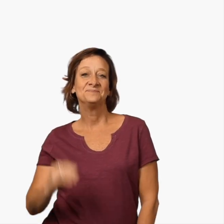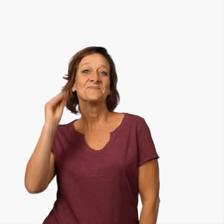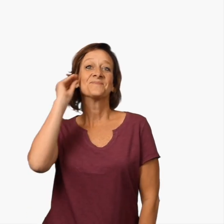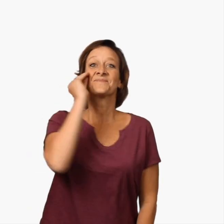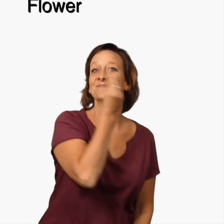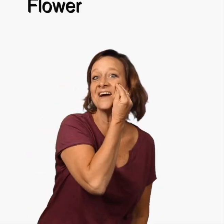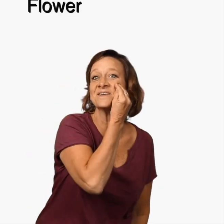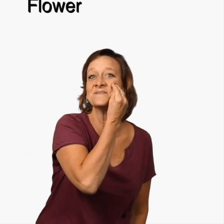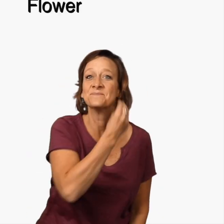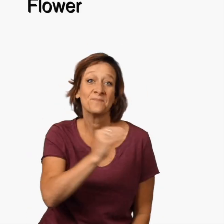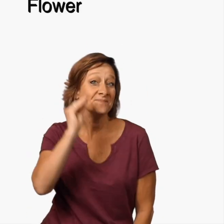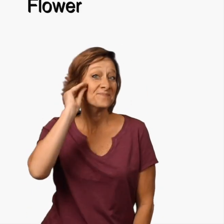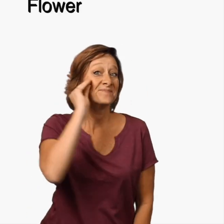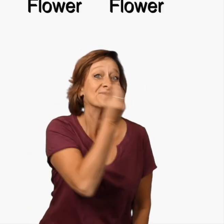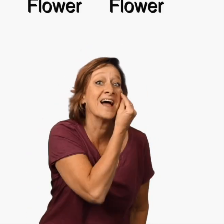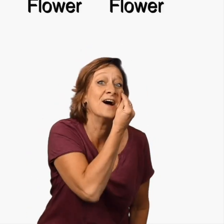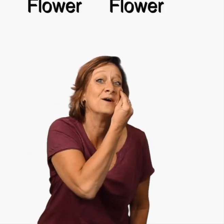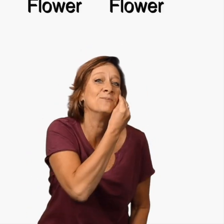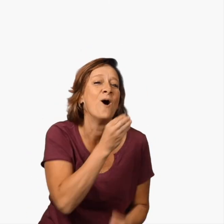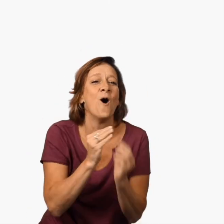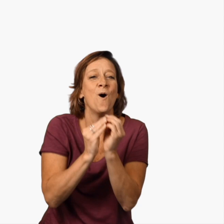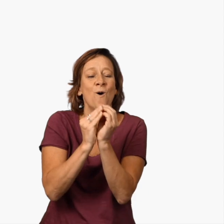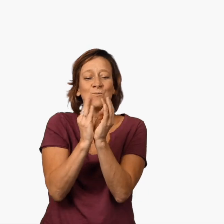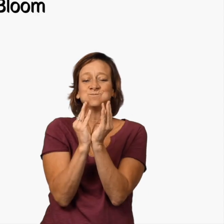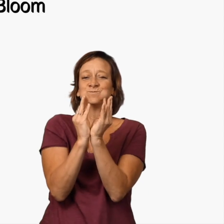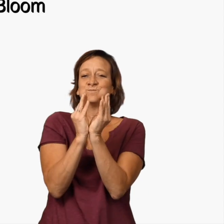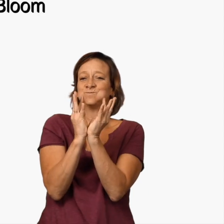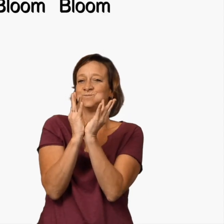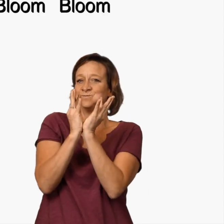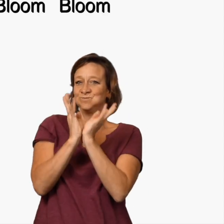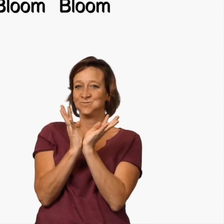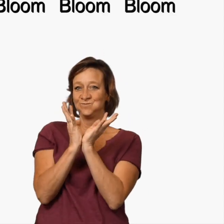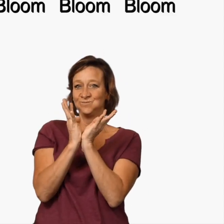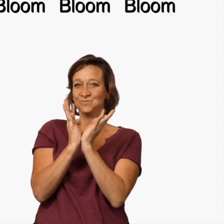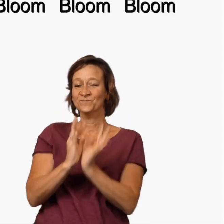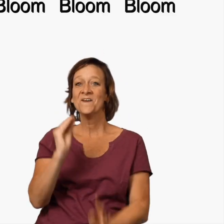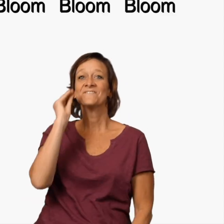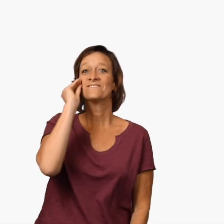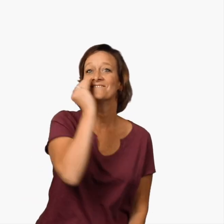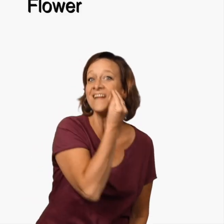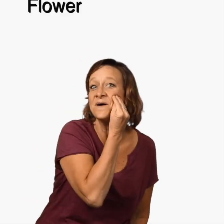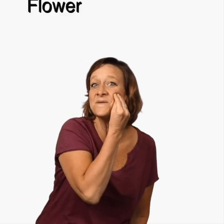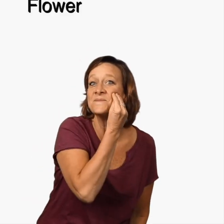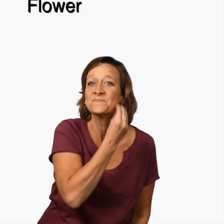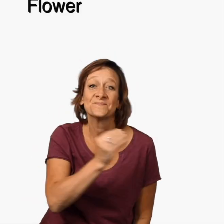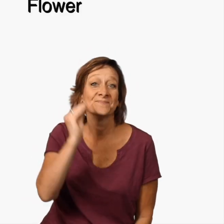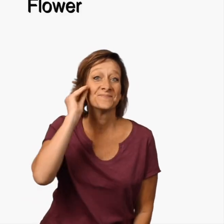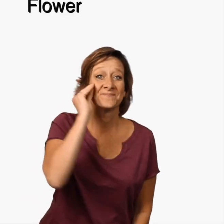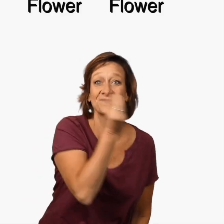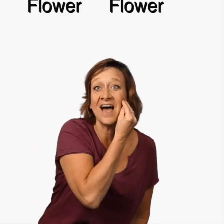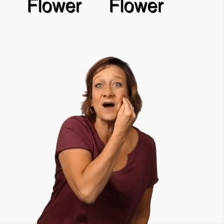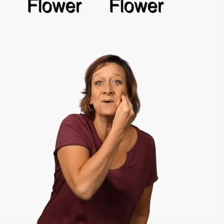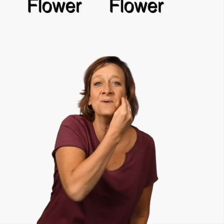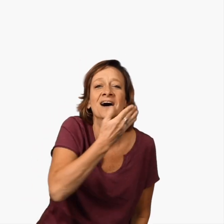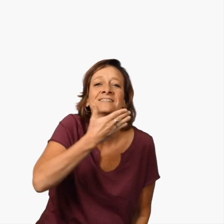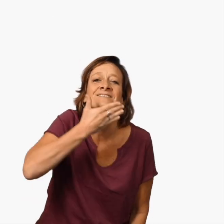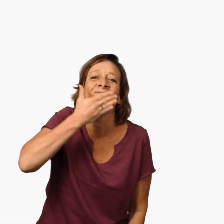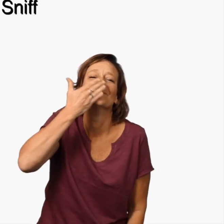Flower Flower, flower Bloom, bloom, bloom Flower, flower Sniff,